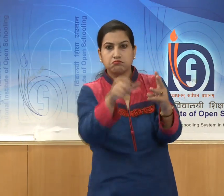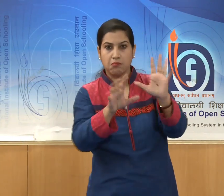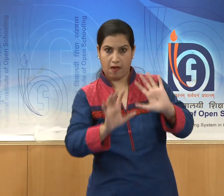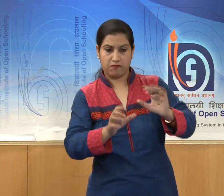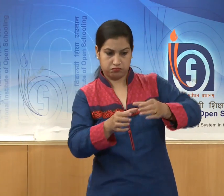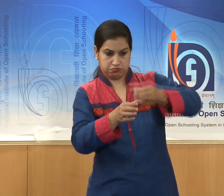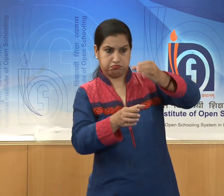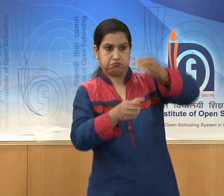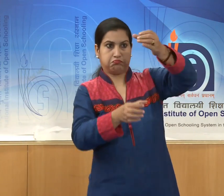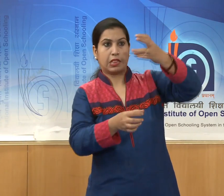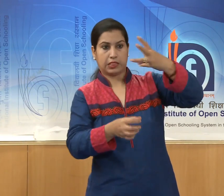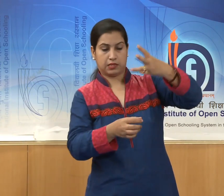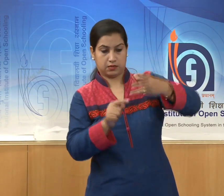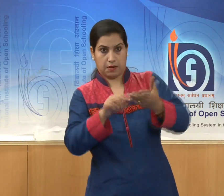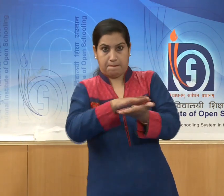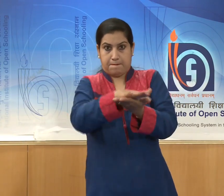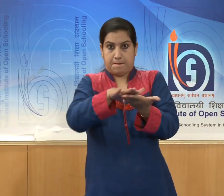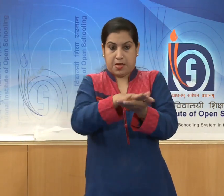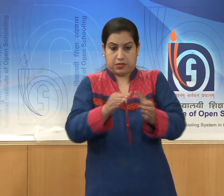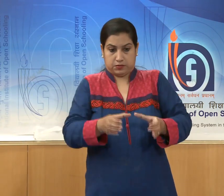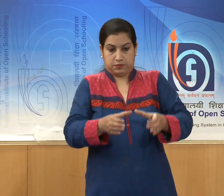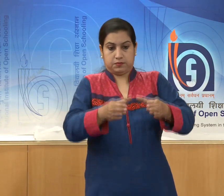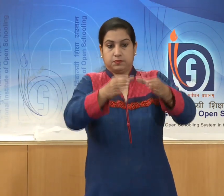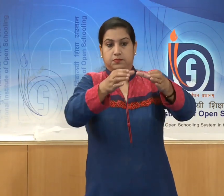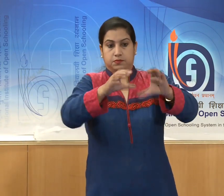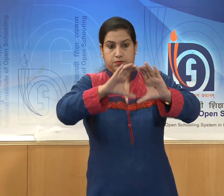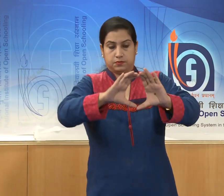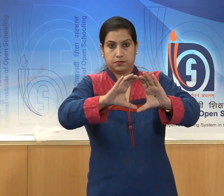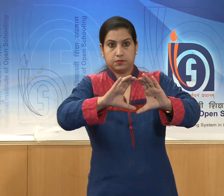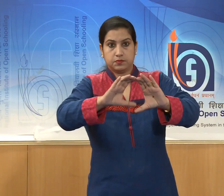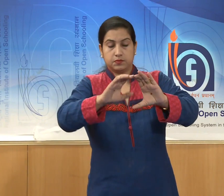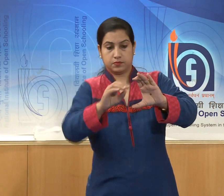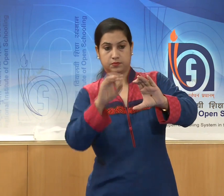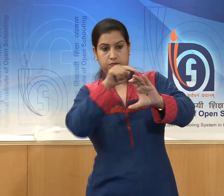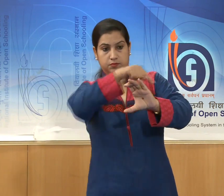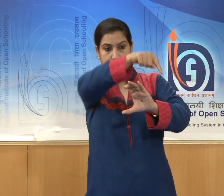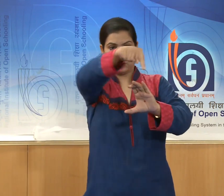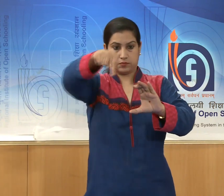A base, an elongated shaft